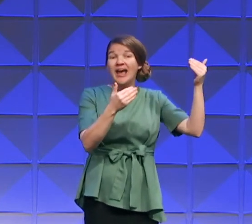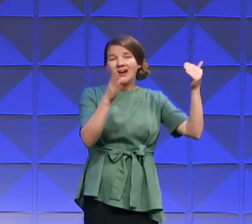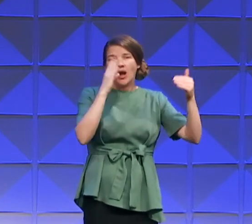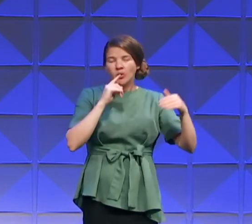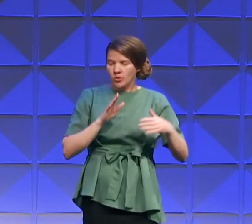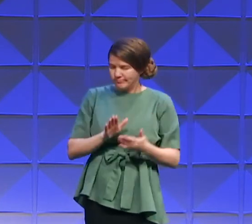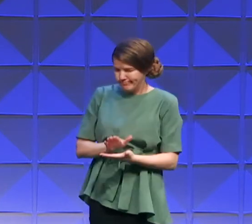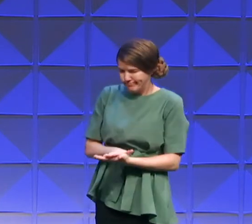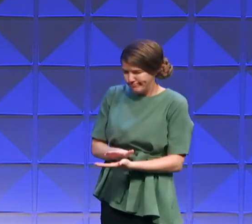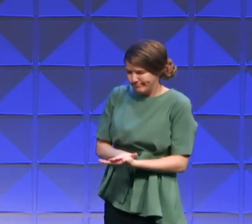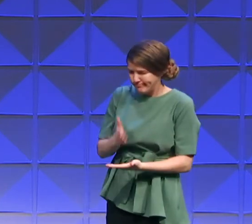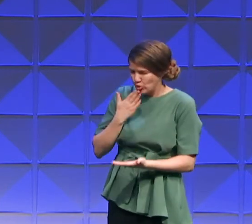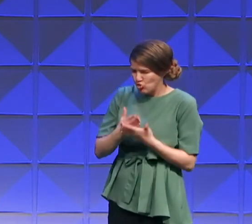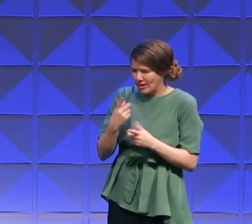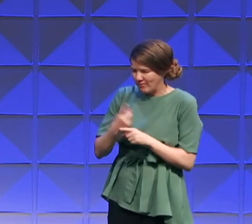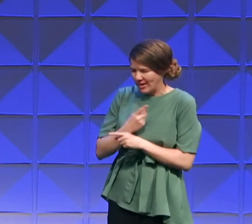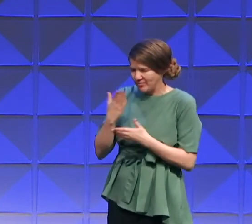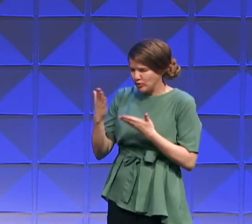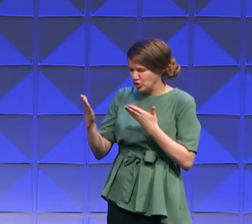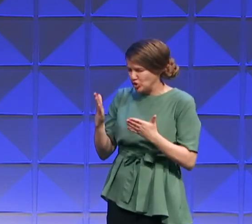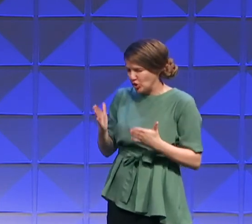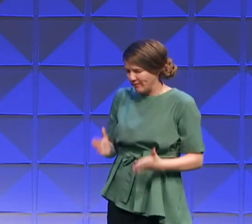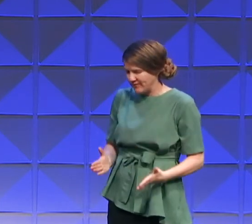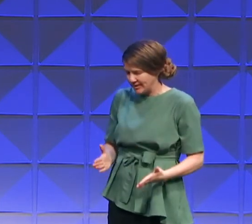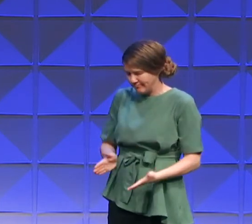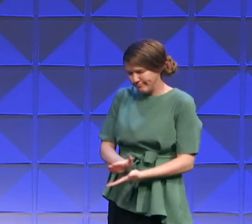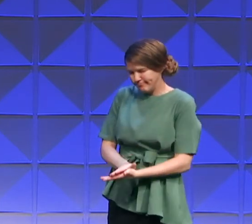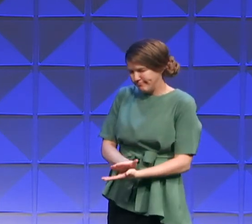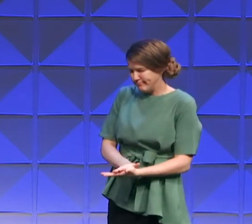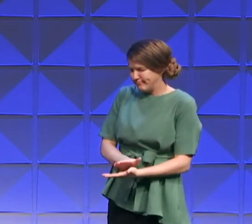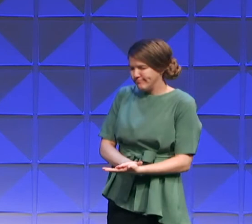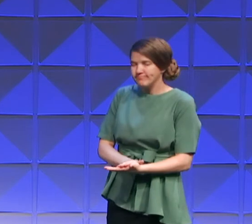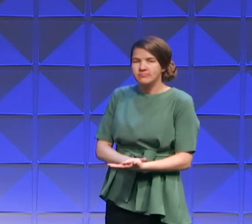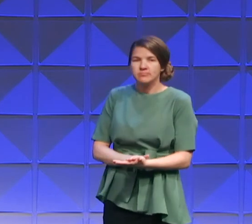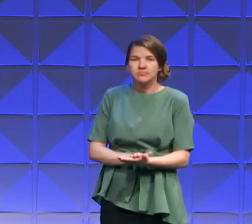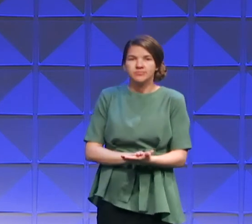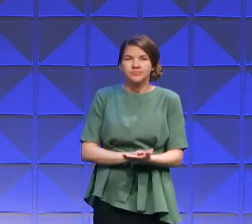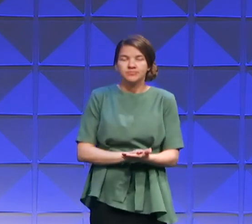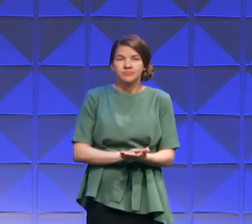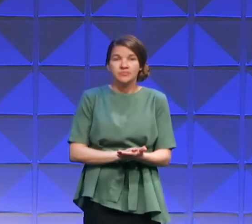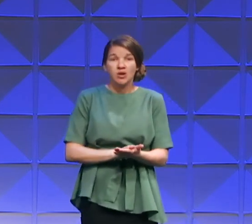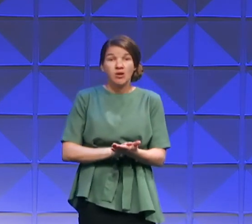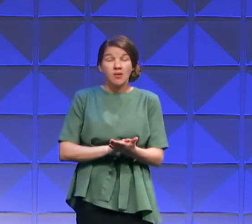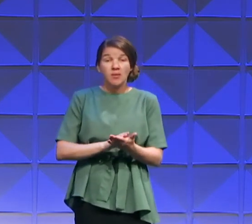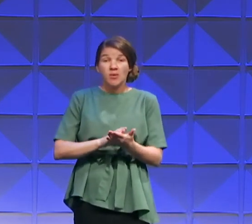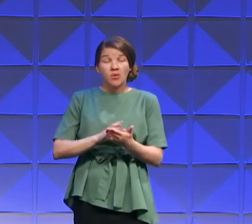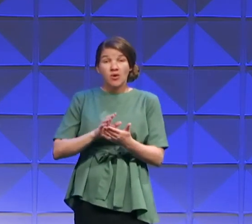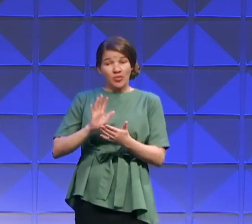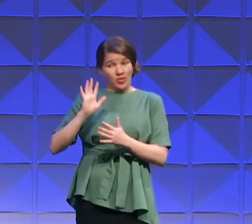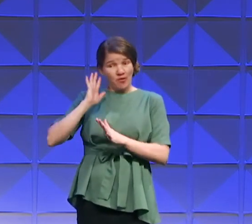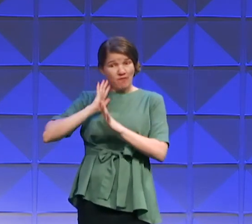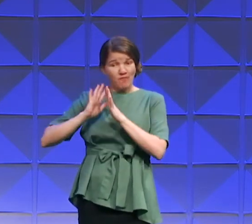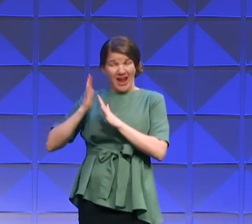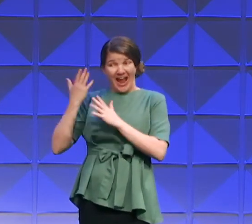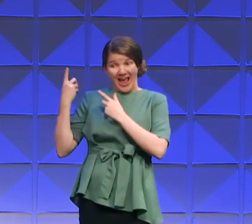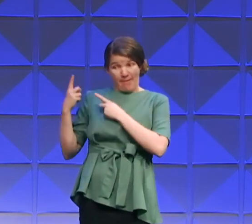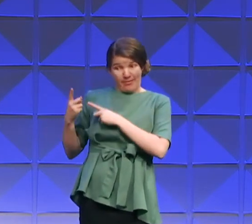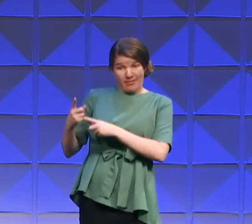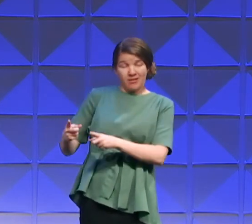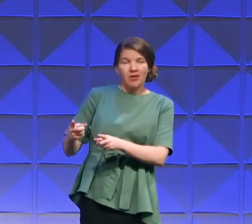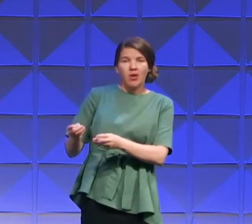thou good and faithful servant. All things will be passed away. The former things will be passed away.